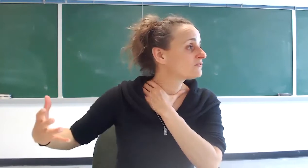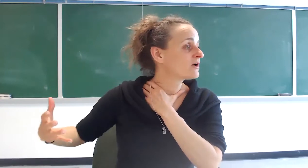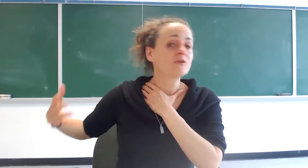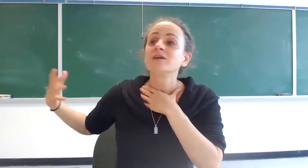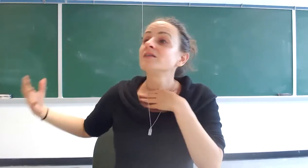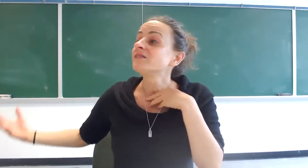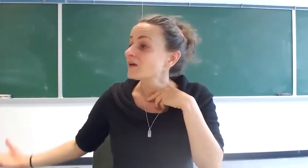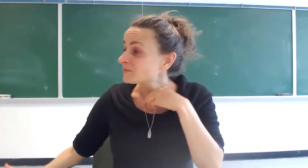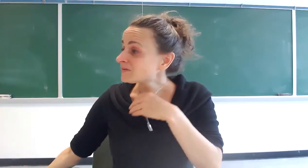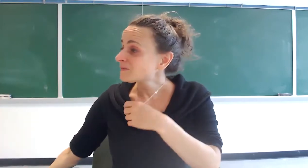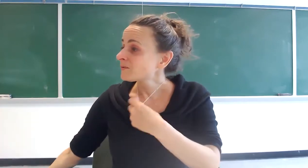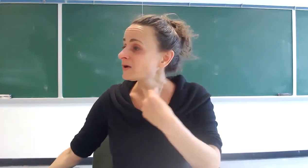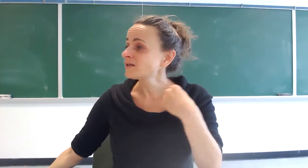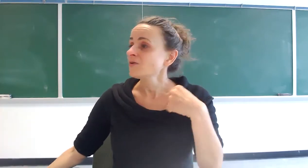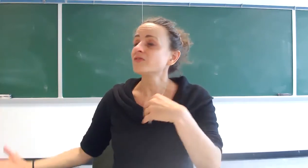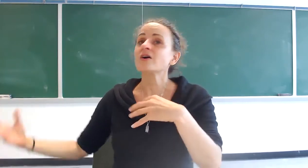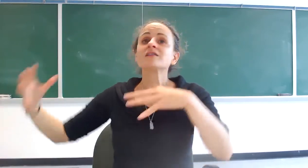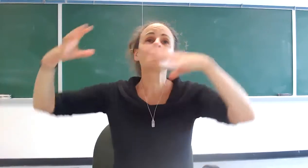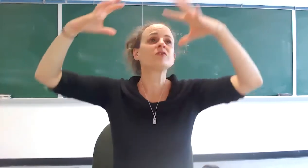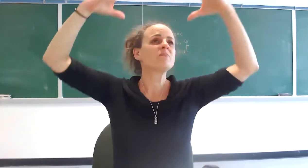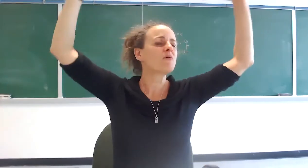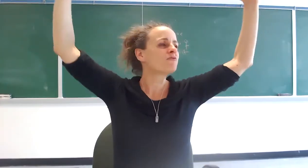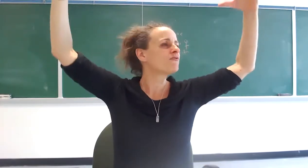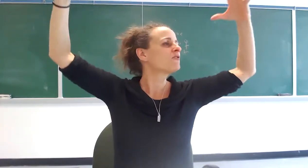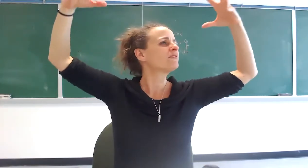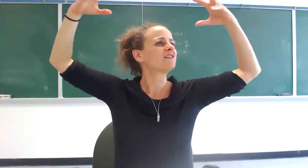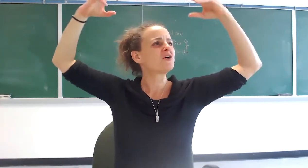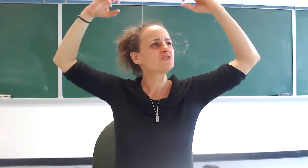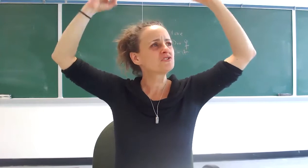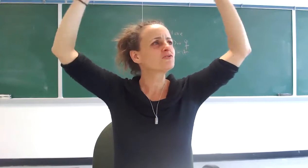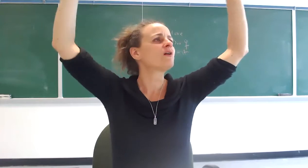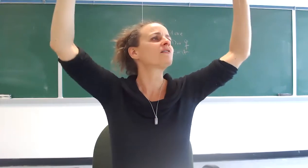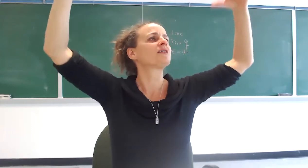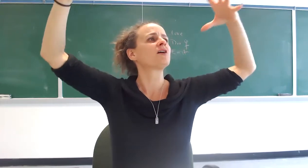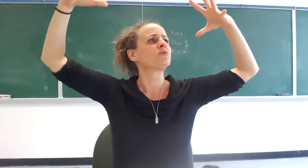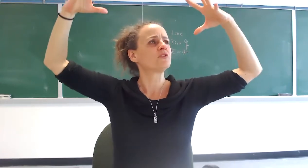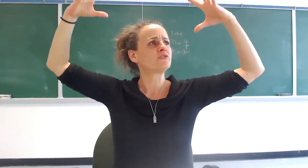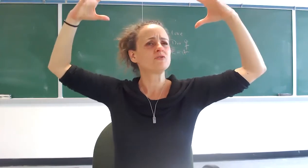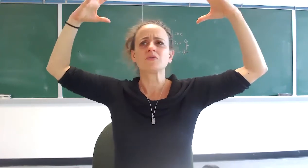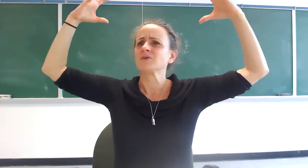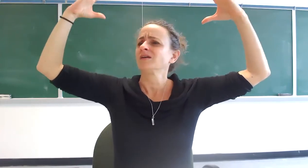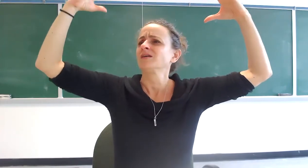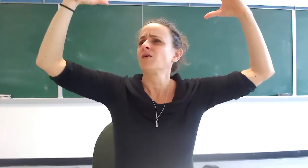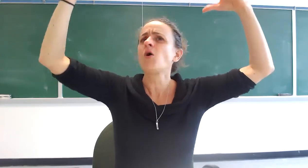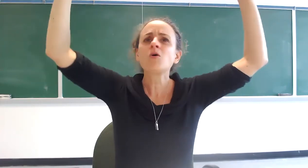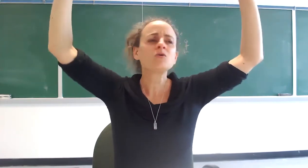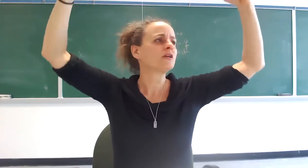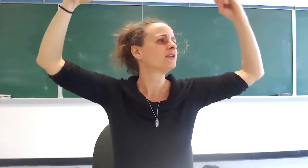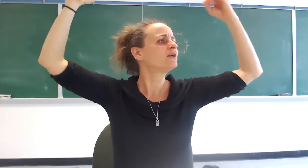found in the depths right we thought god was powerful that god was strong that god was you know whole and in